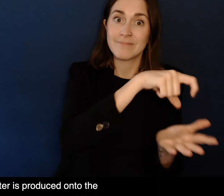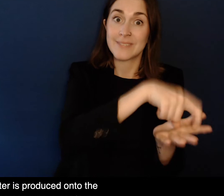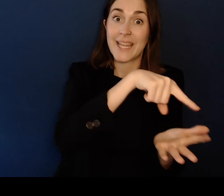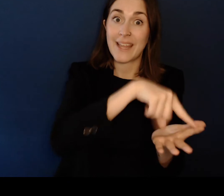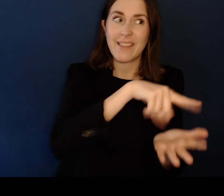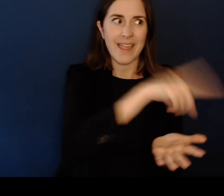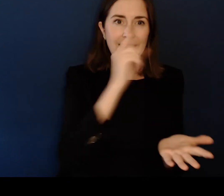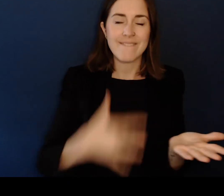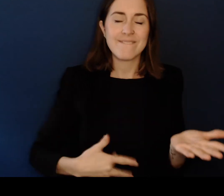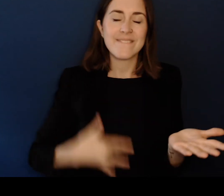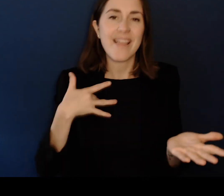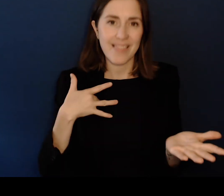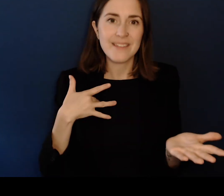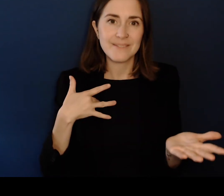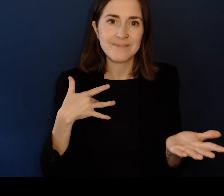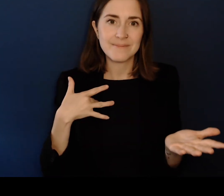is deafblind